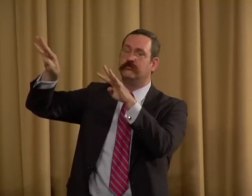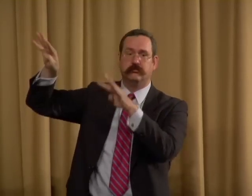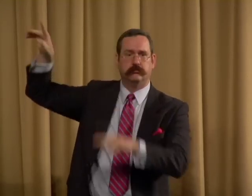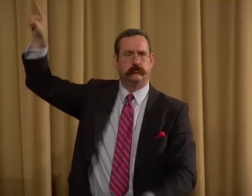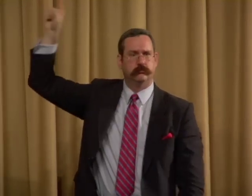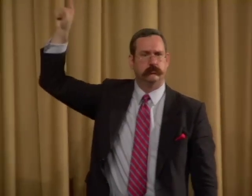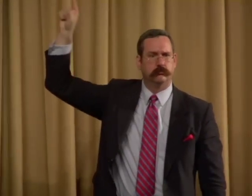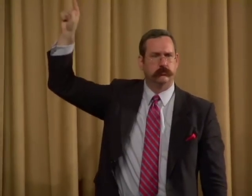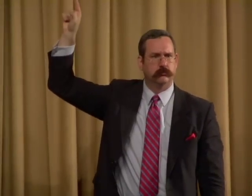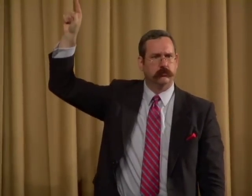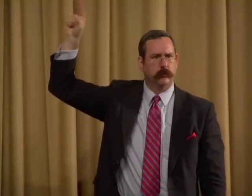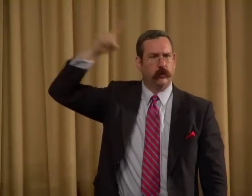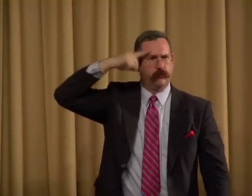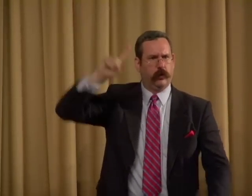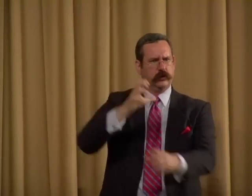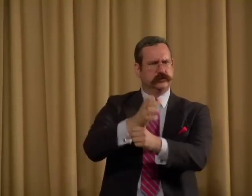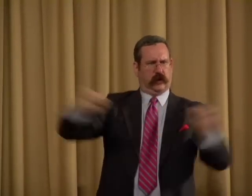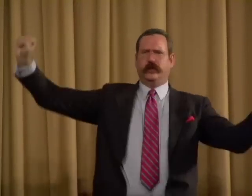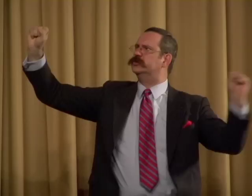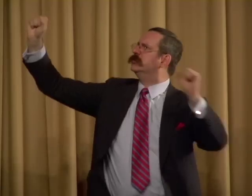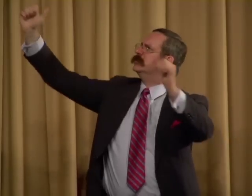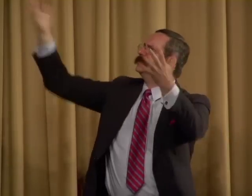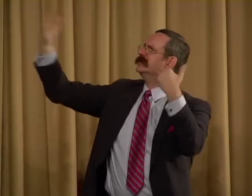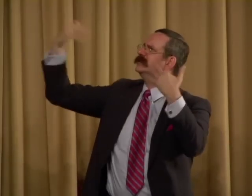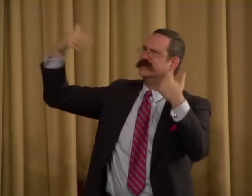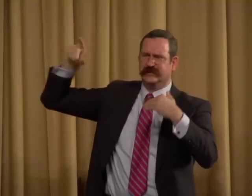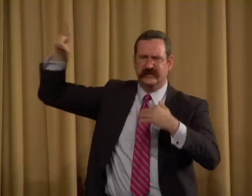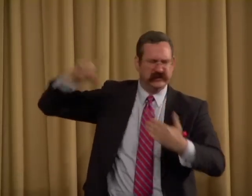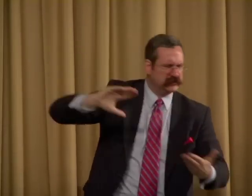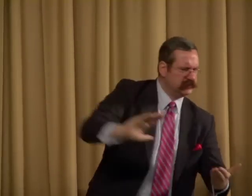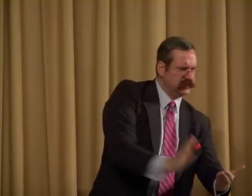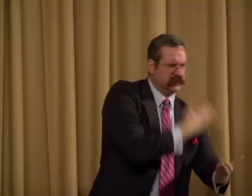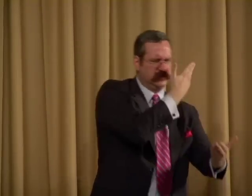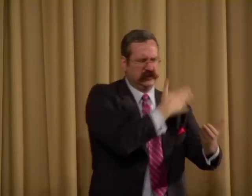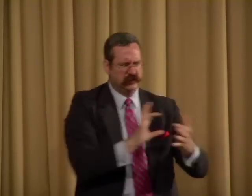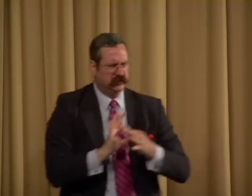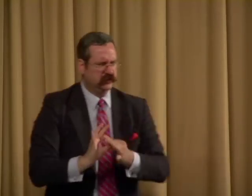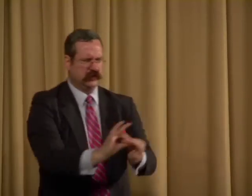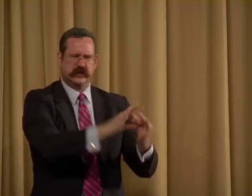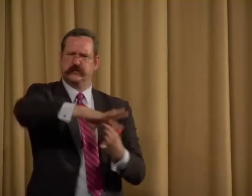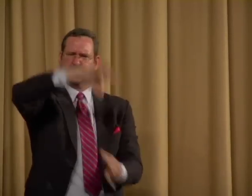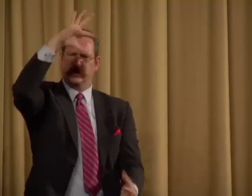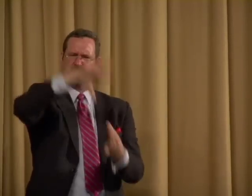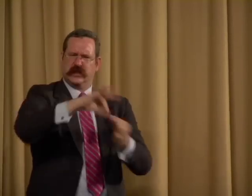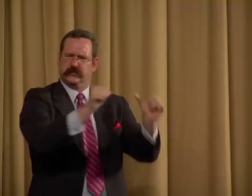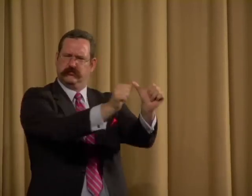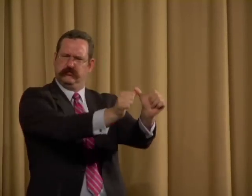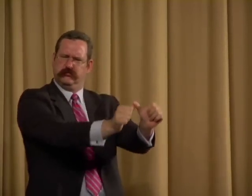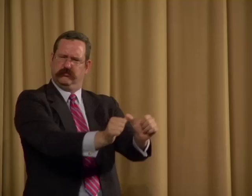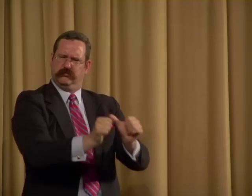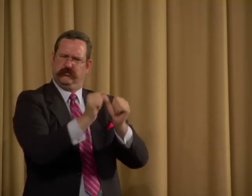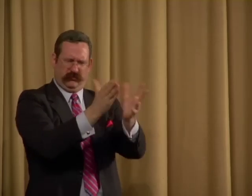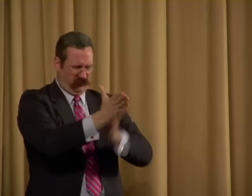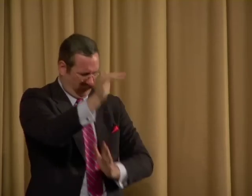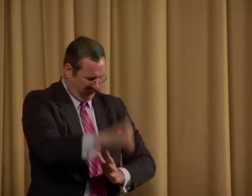They looked toward God? They salvation. Their spirituals, their